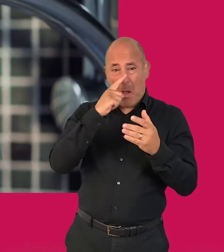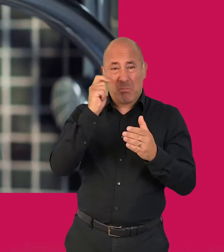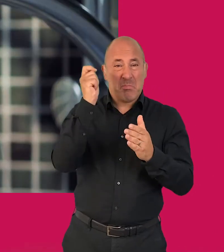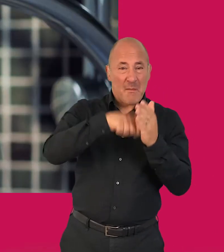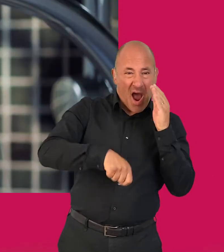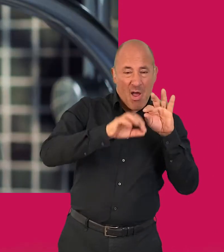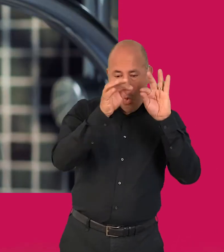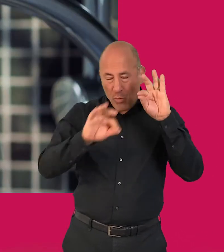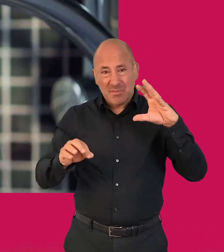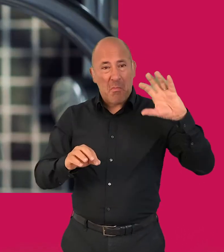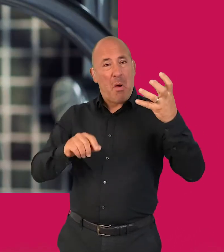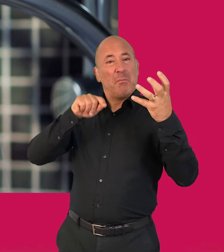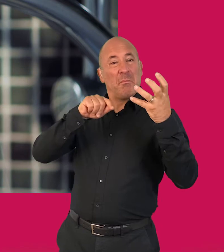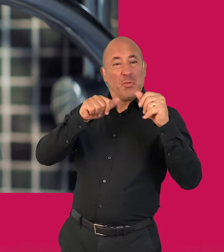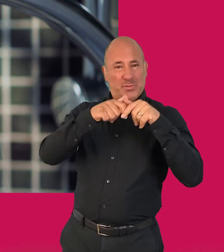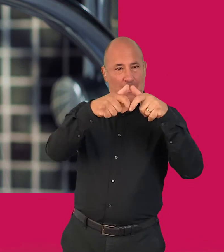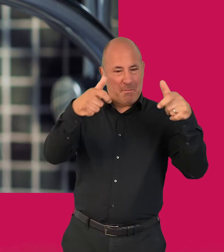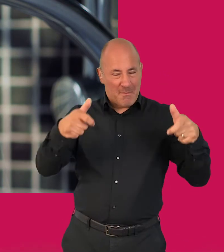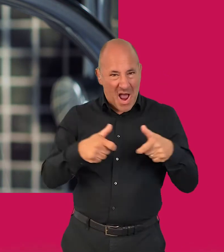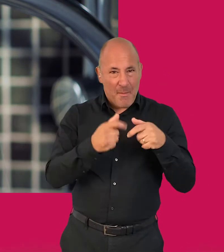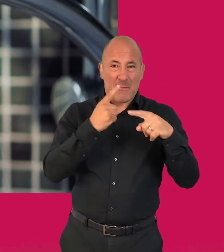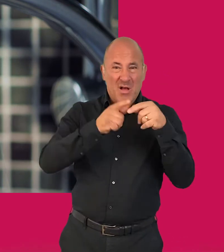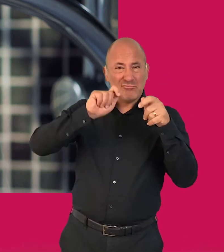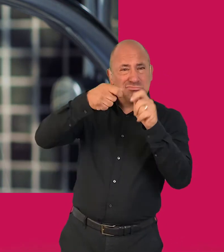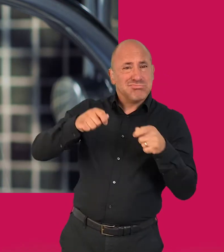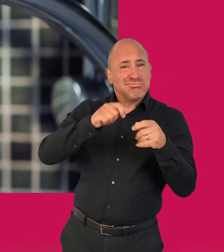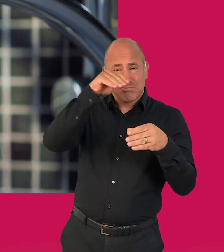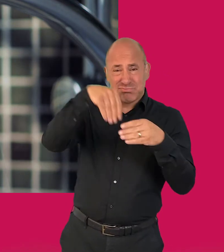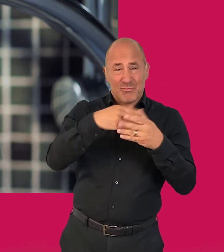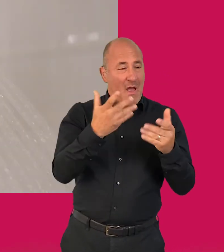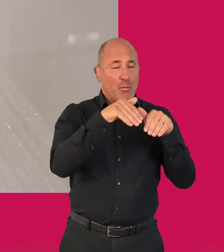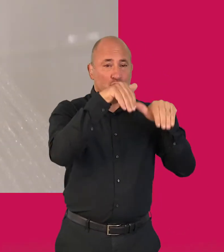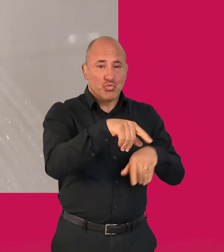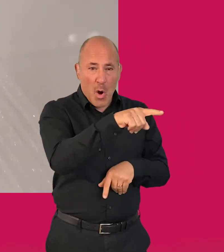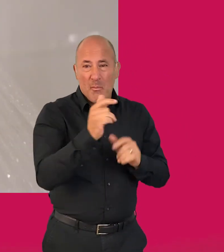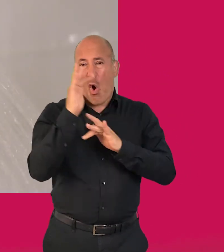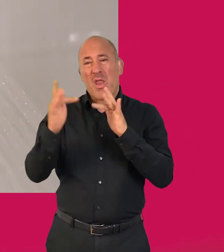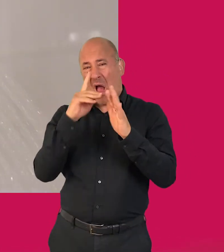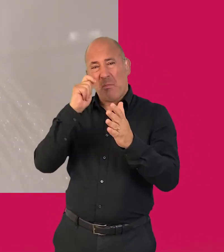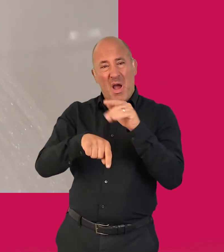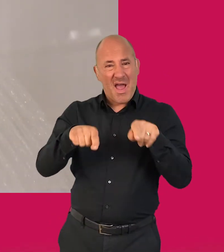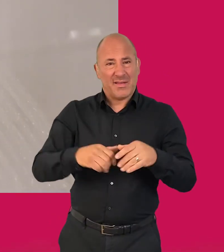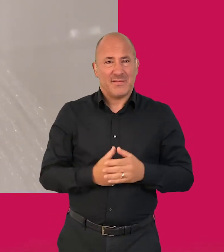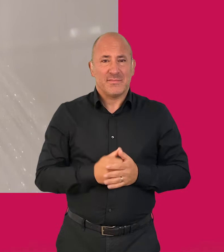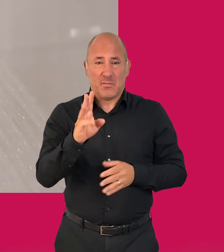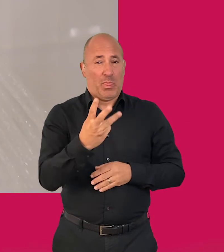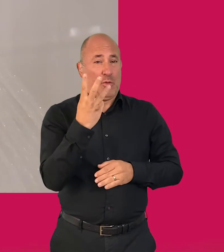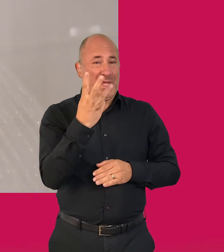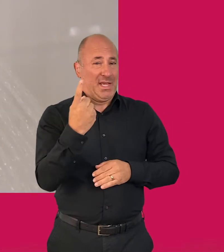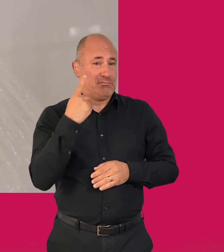head in a pack with the fittings included from hardware stores or online. There are three easy steps to change a shower hose and head.